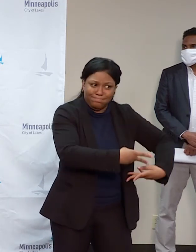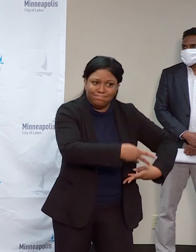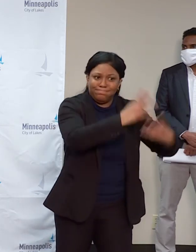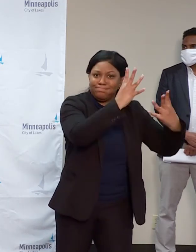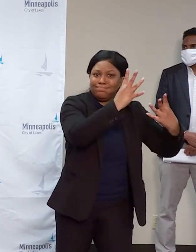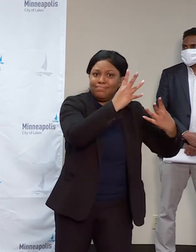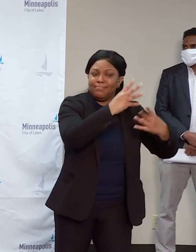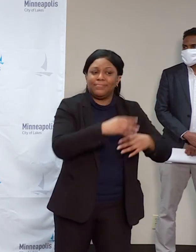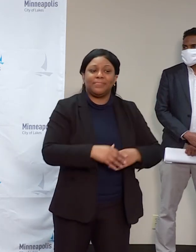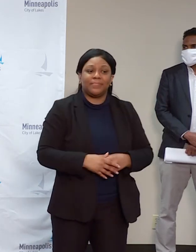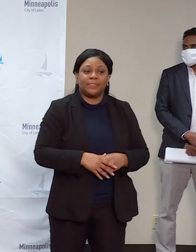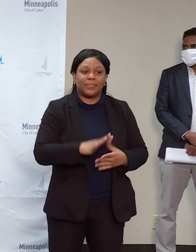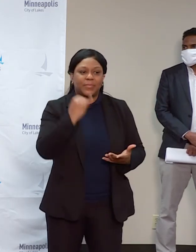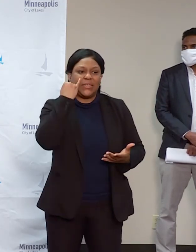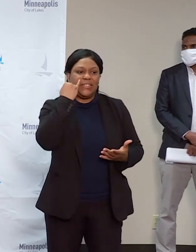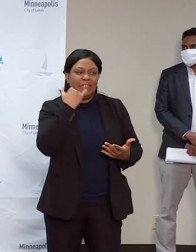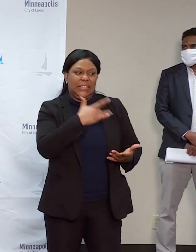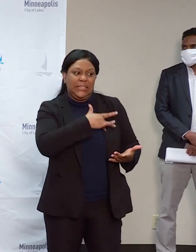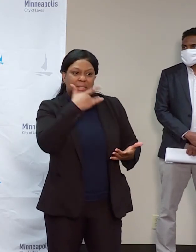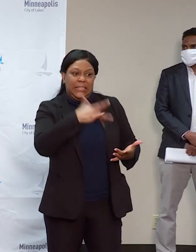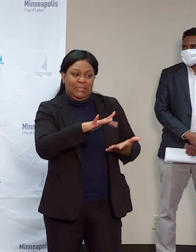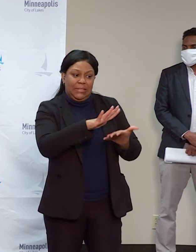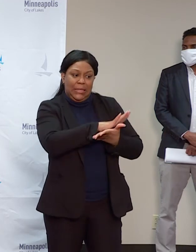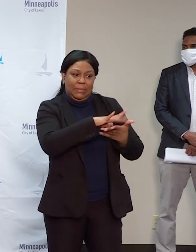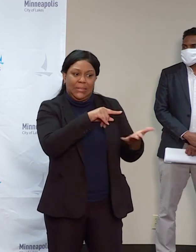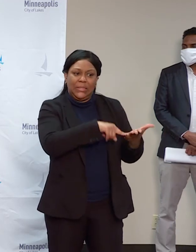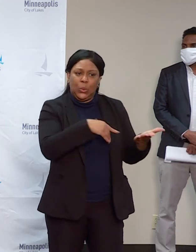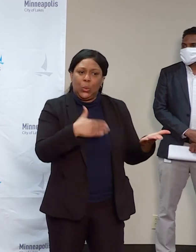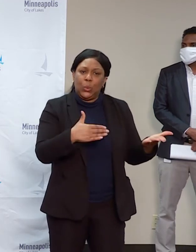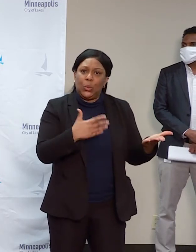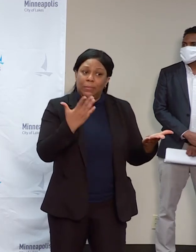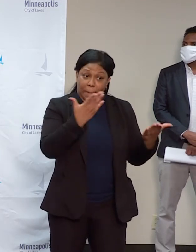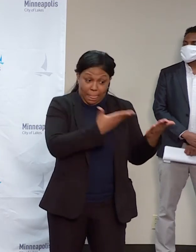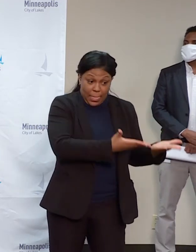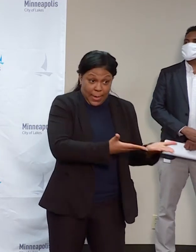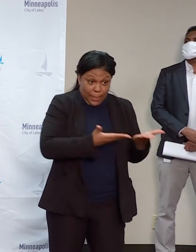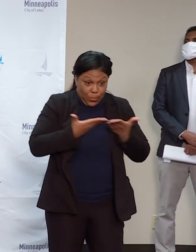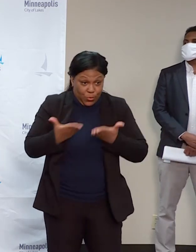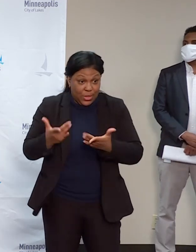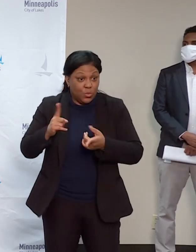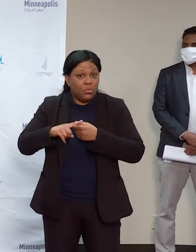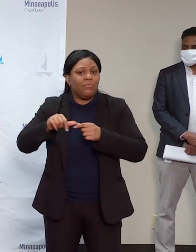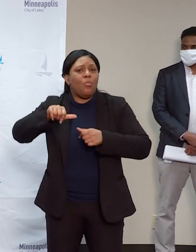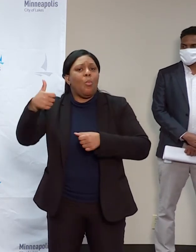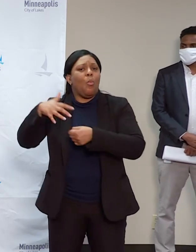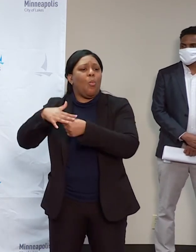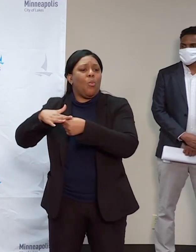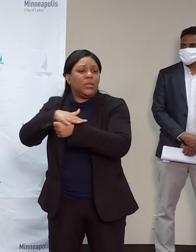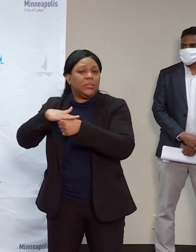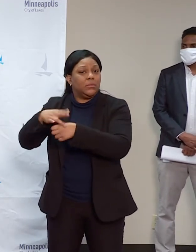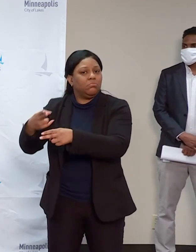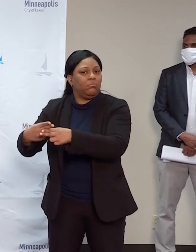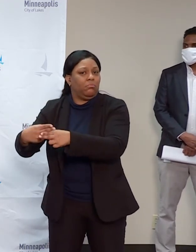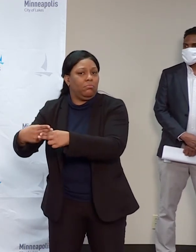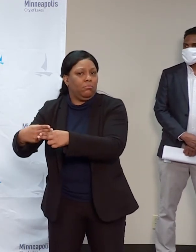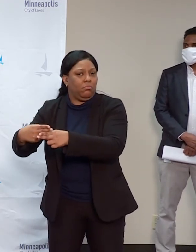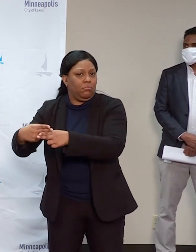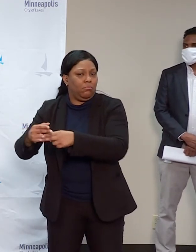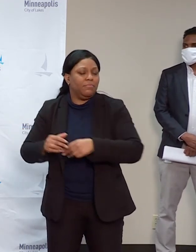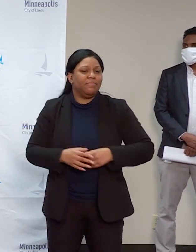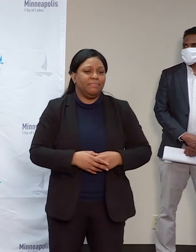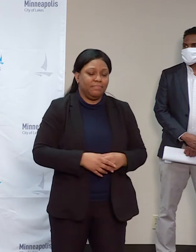-site location. We want businesses and property owners to continue to build connections with their neighbors and to share contact information in case the